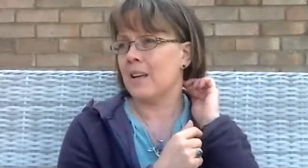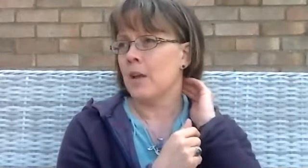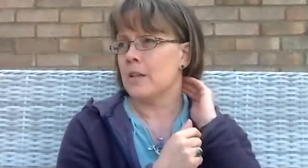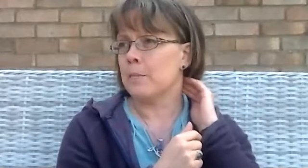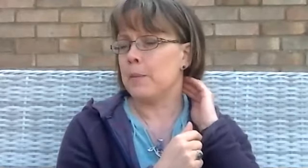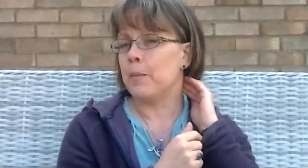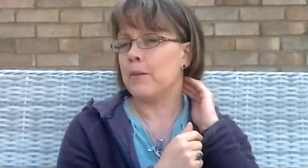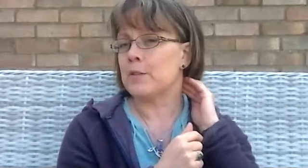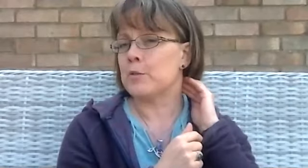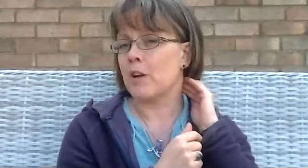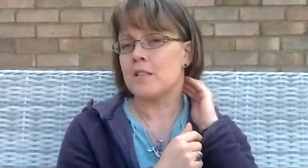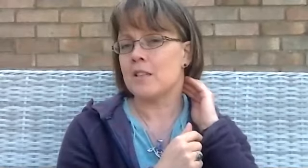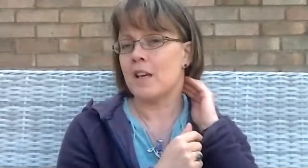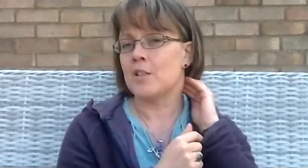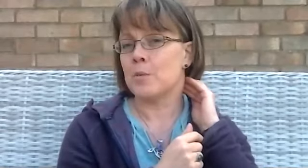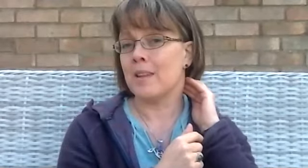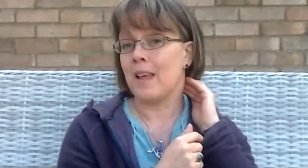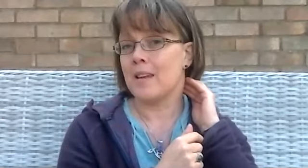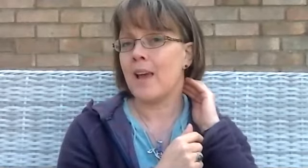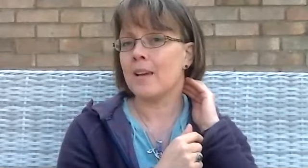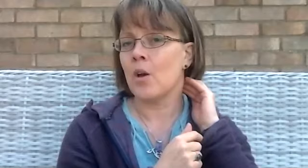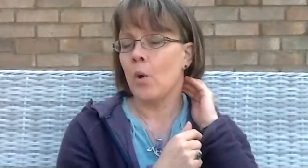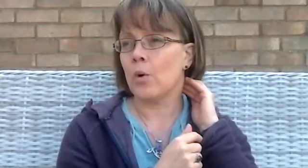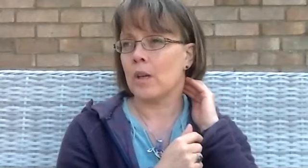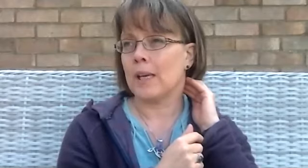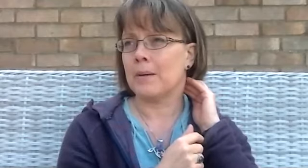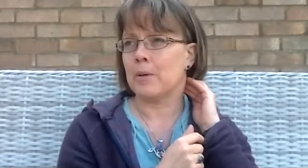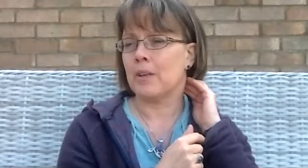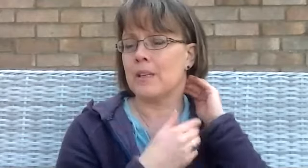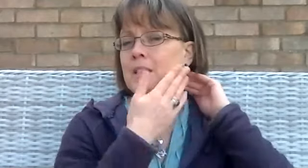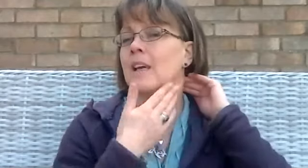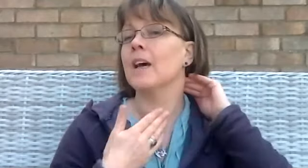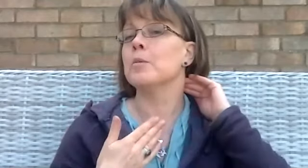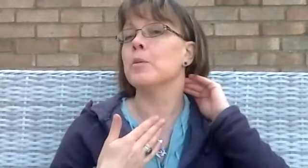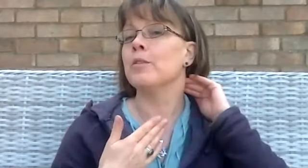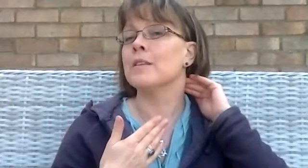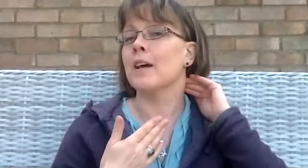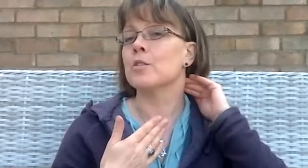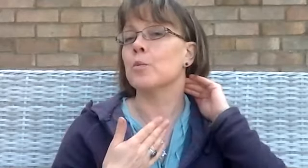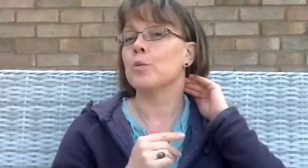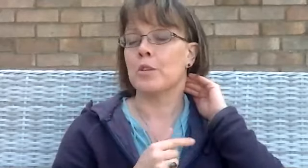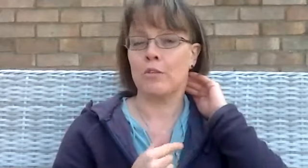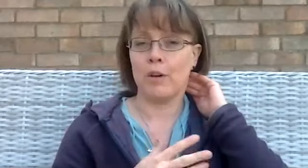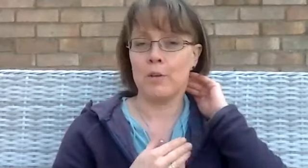some people may feel some strange sensations within their neck as we're moving down towards the throat